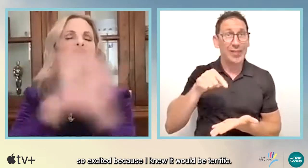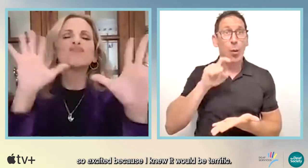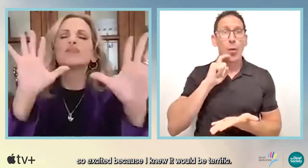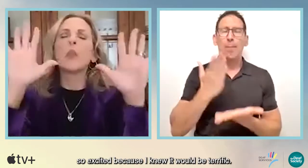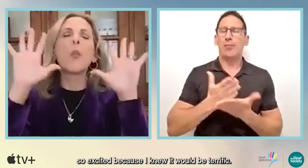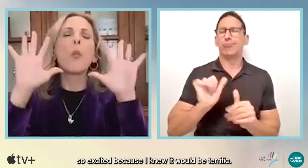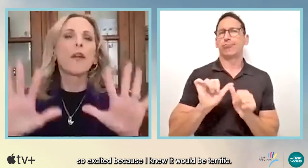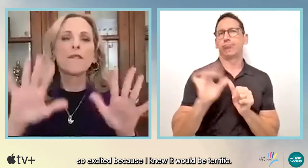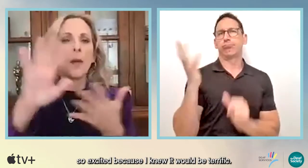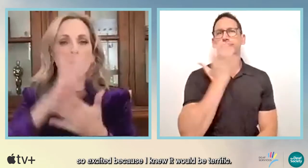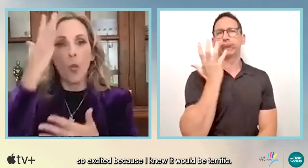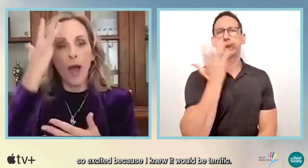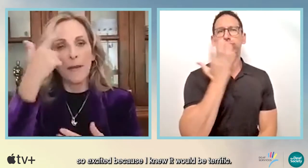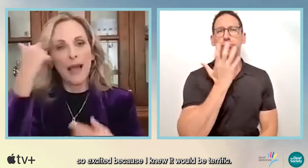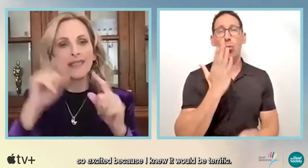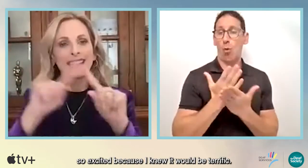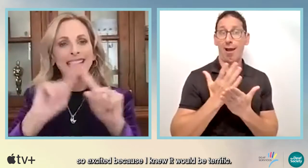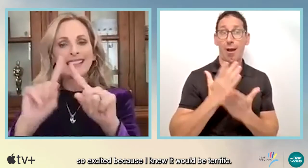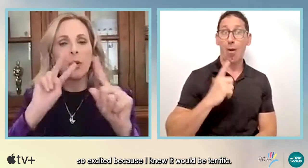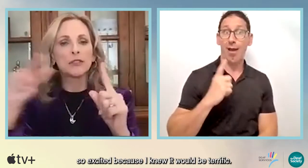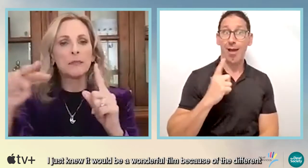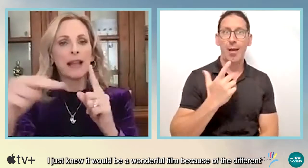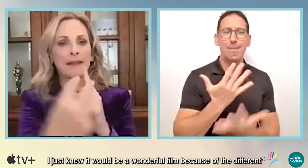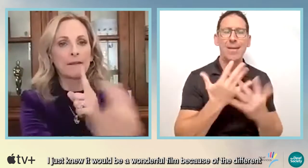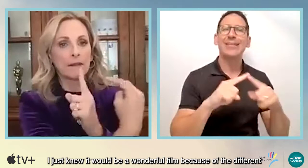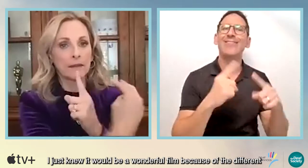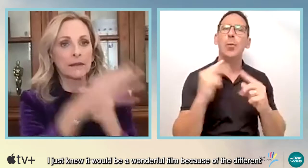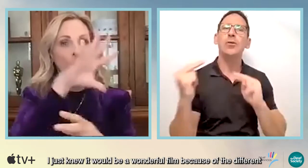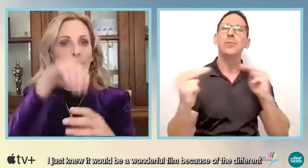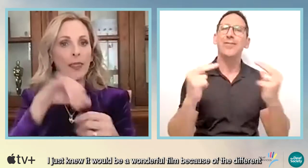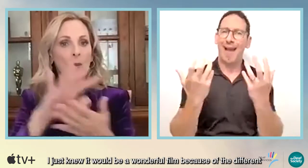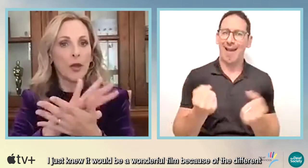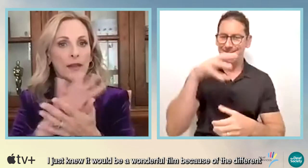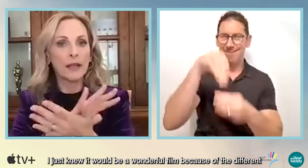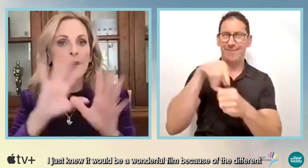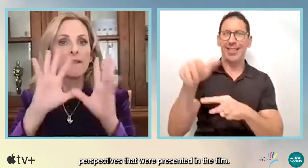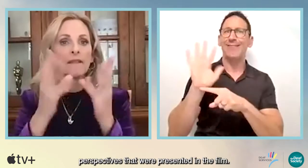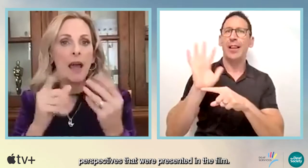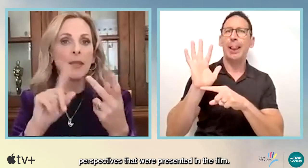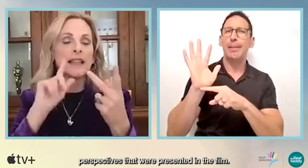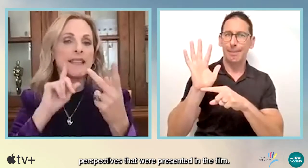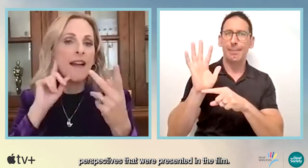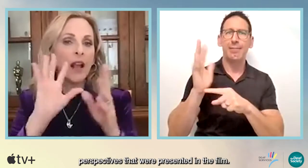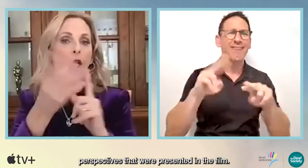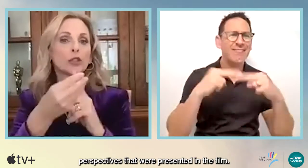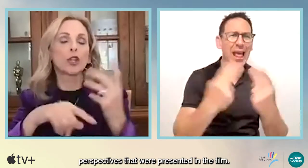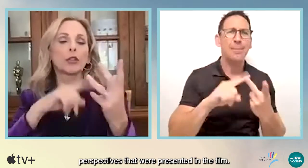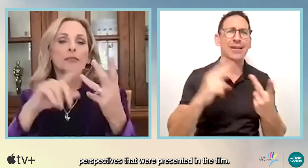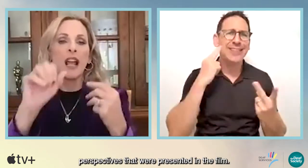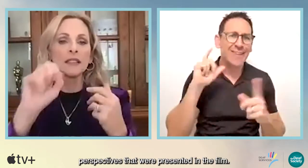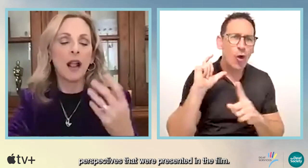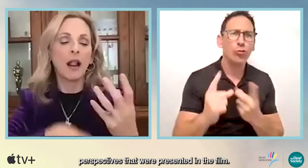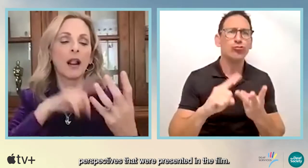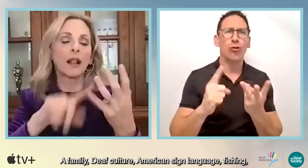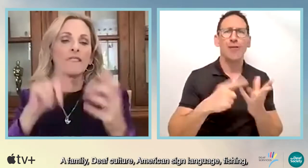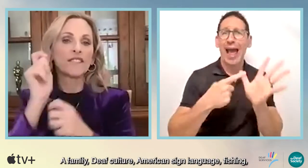because I knew it would be terrific. I just knew it would be a wonderful film because of the different perspectives that were presented in the film. The family, the deaf